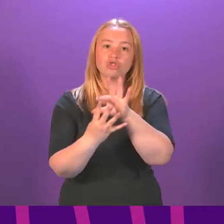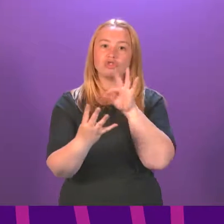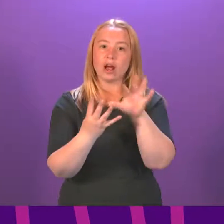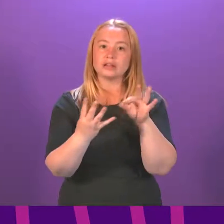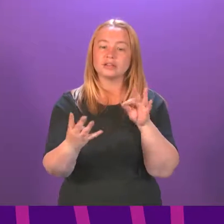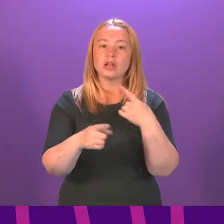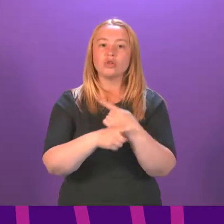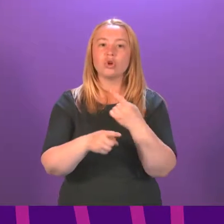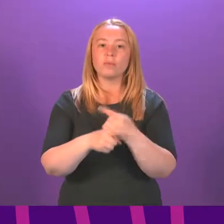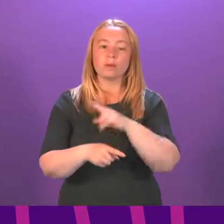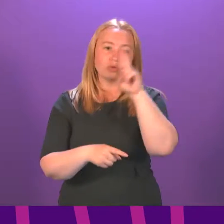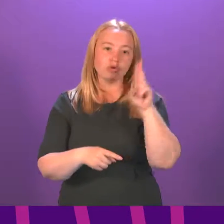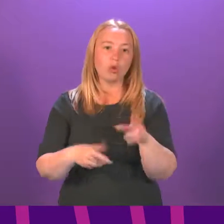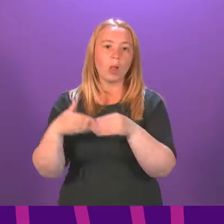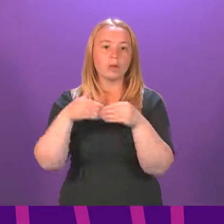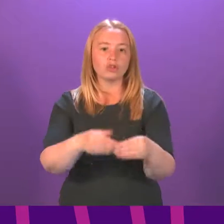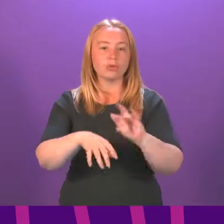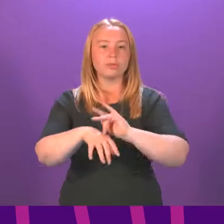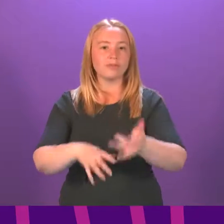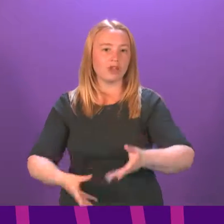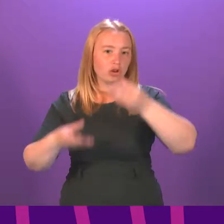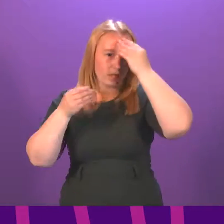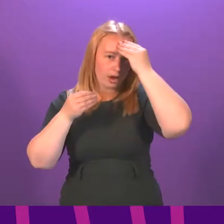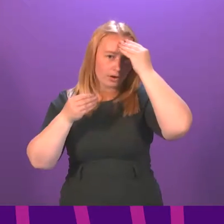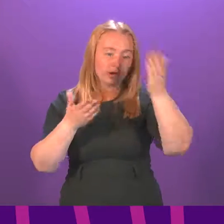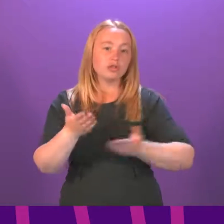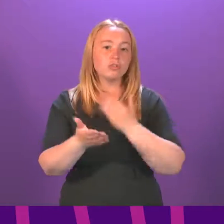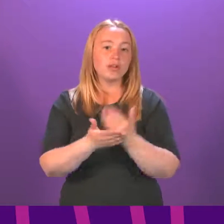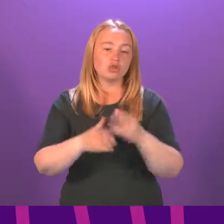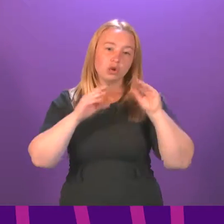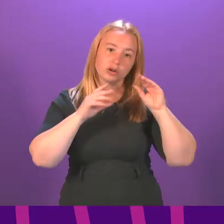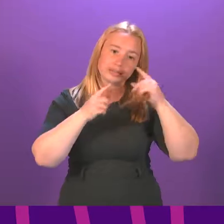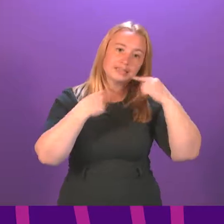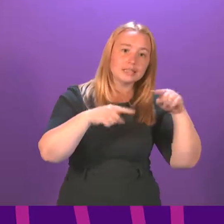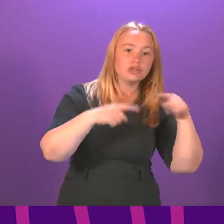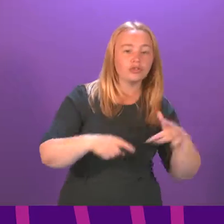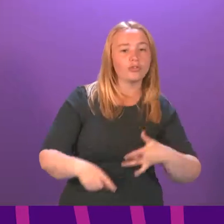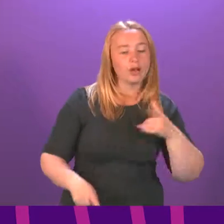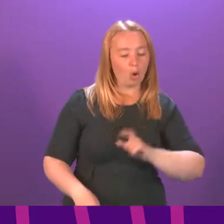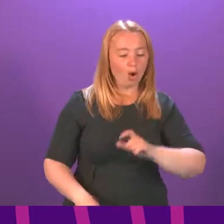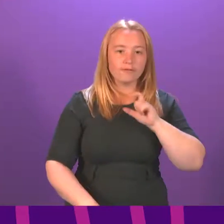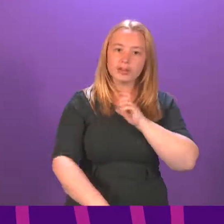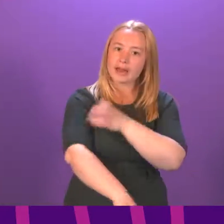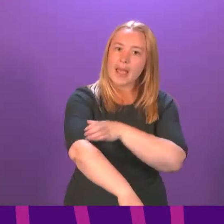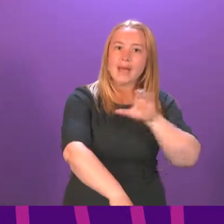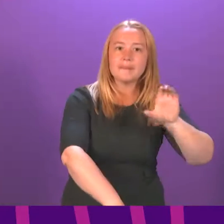leadership and professional learning, to ensure that Scotland's educators are confident and empowered to promote that equality